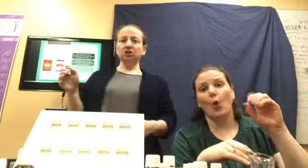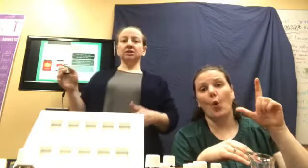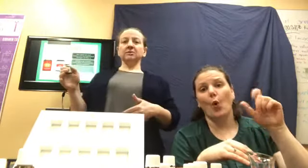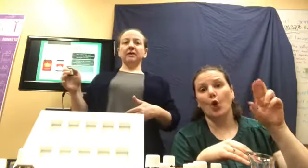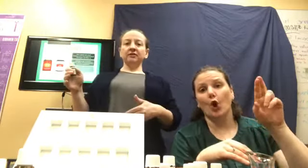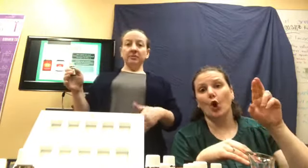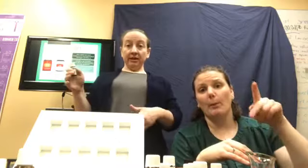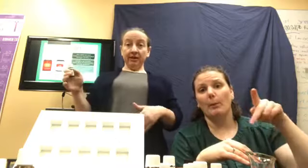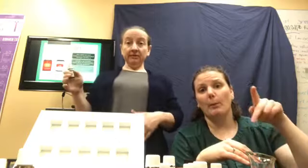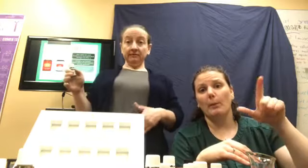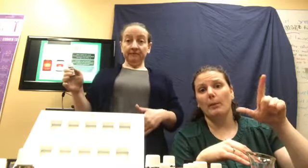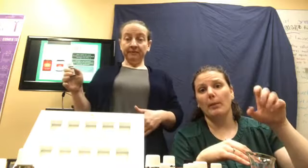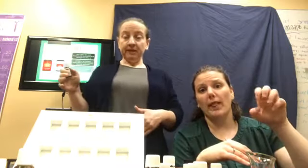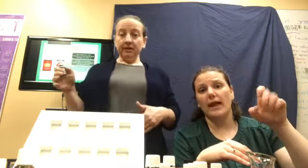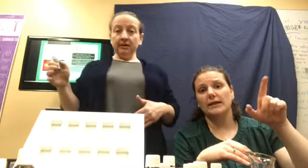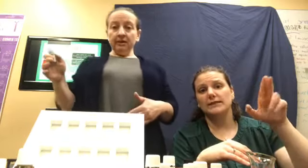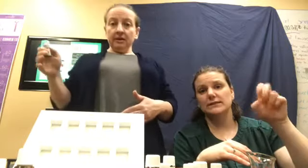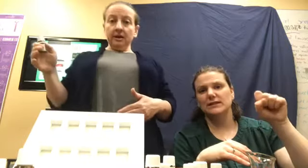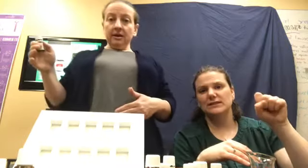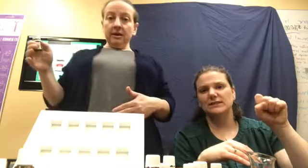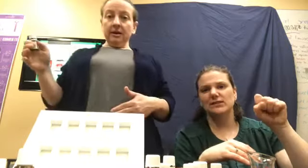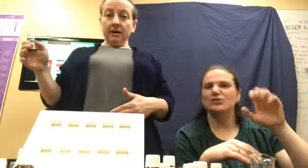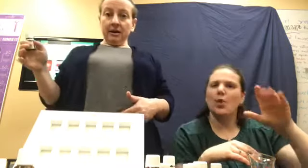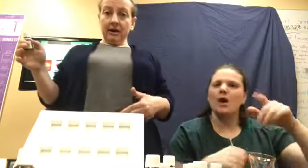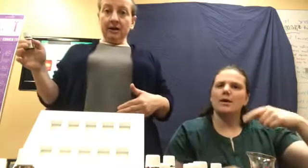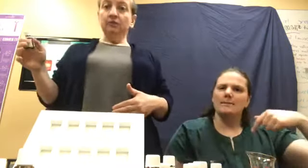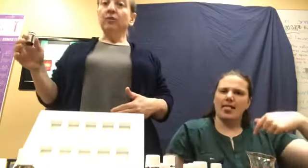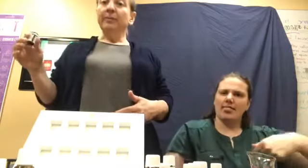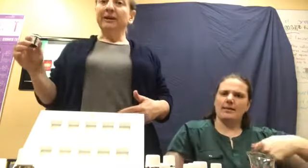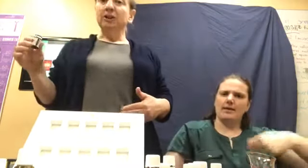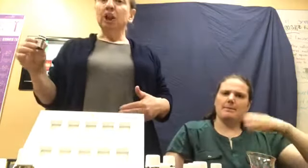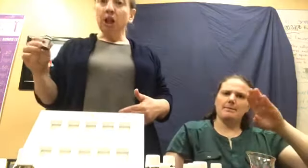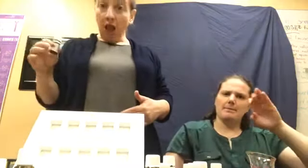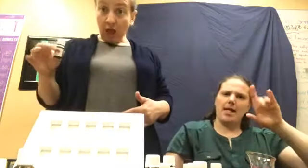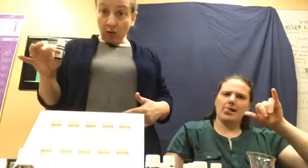just above your belly button, uh, you rub it clockwise,